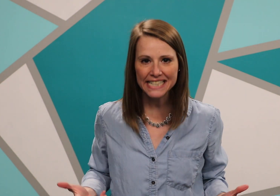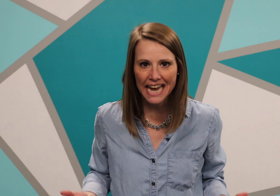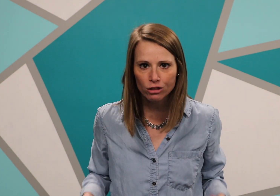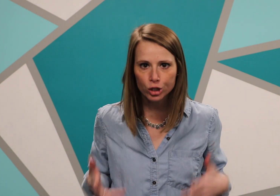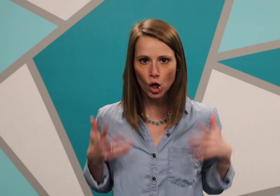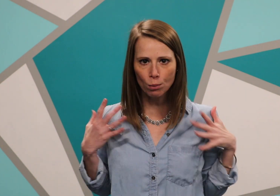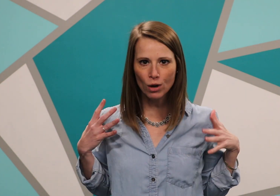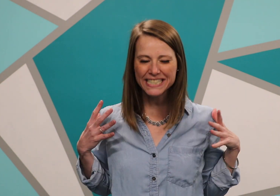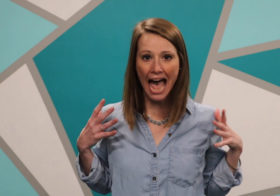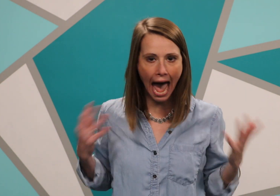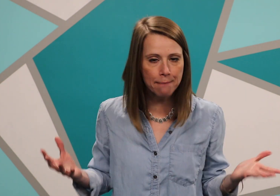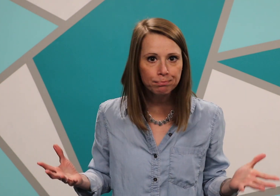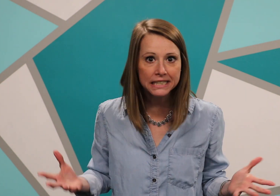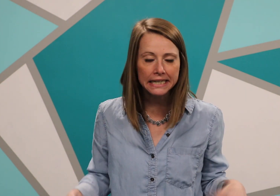said the tomb was empty.